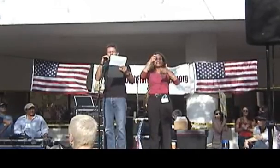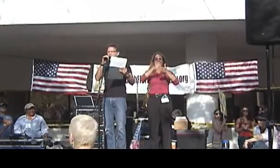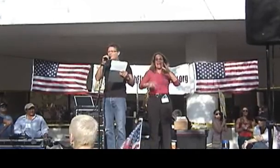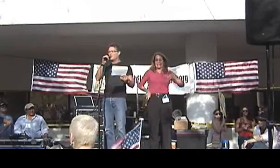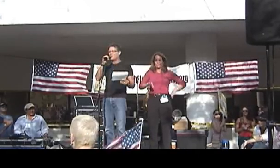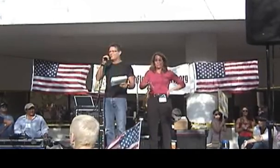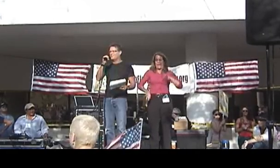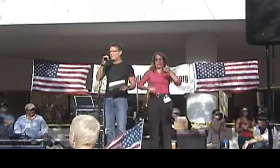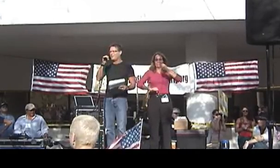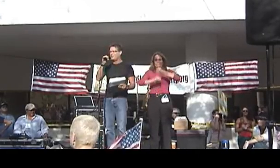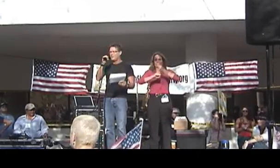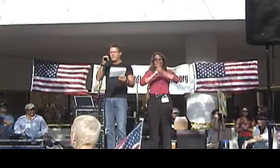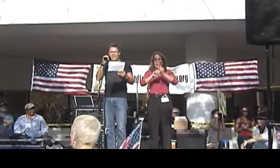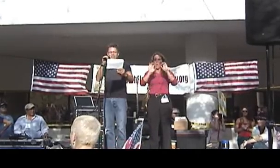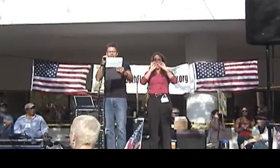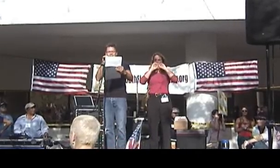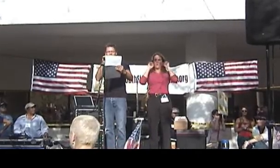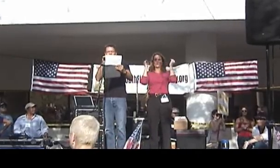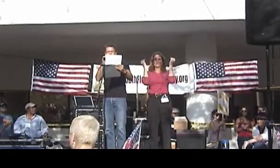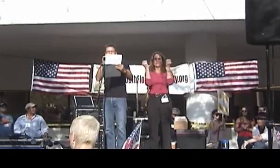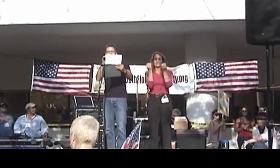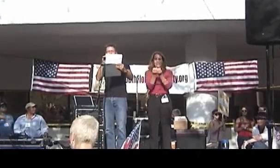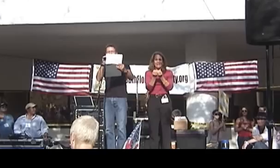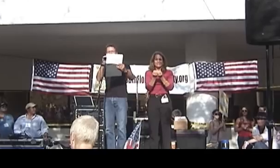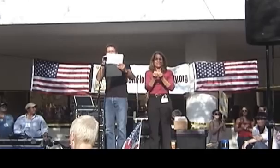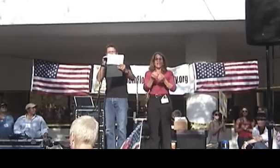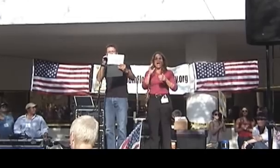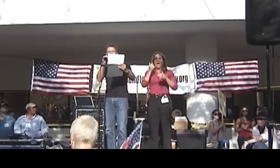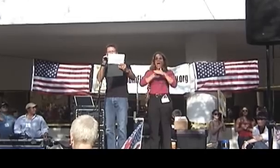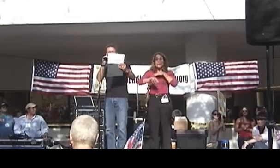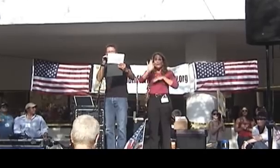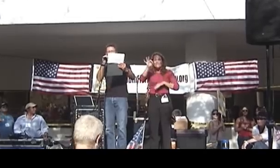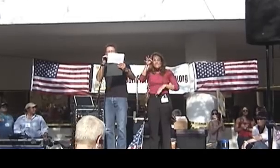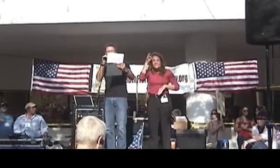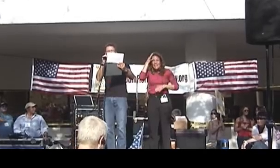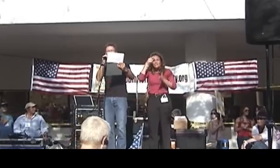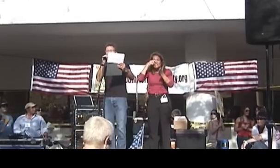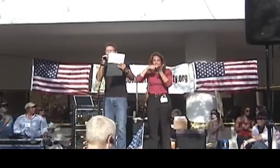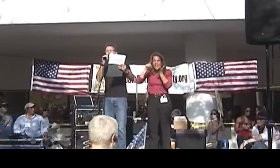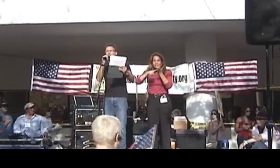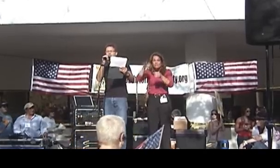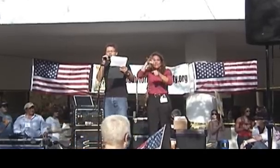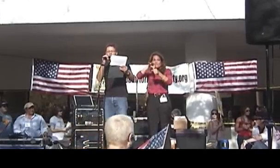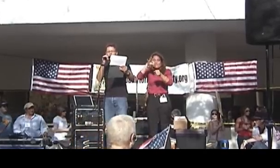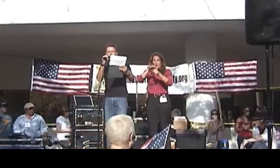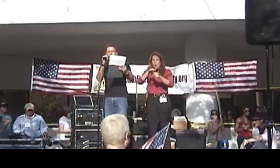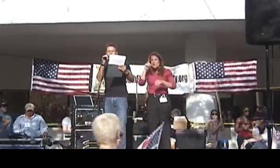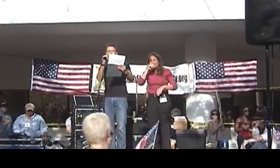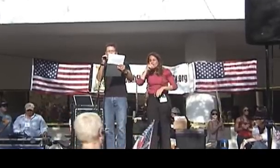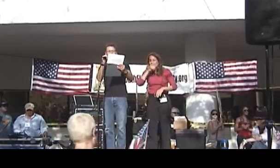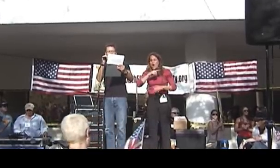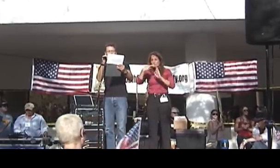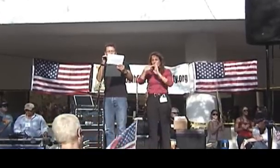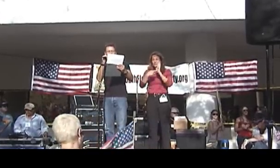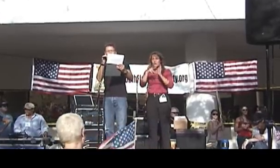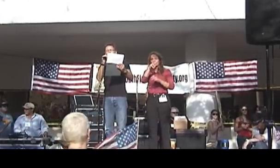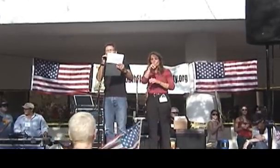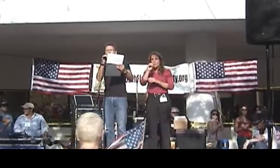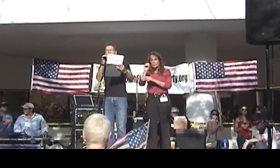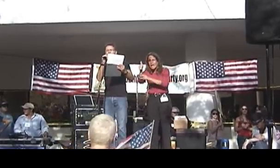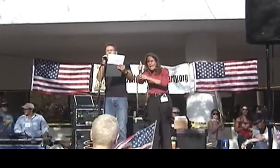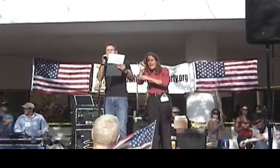funded organization that was under federal investigation for voter fraud registration in 2008.